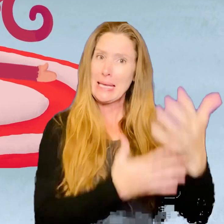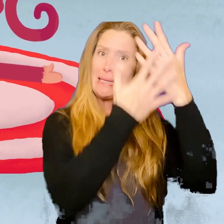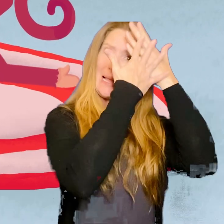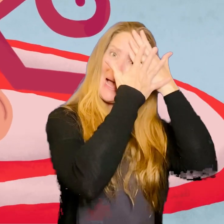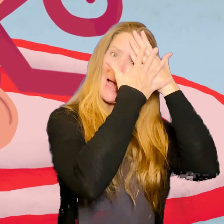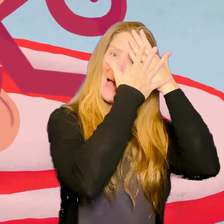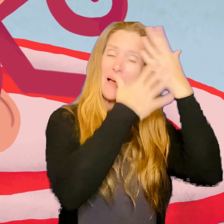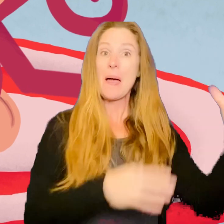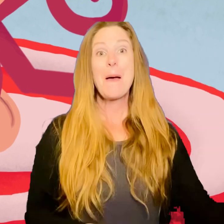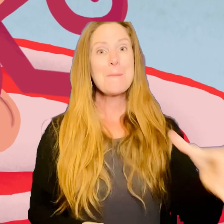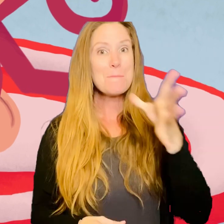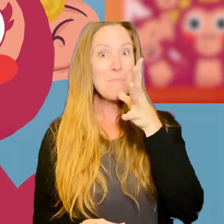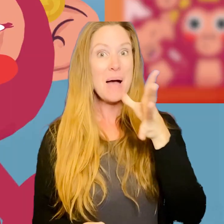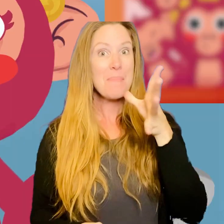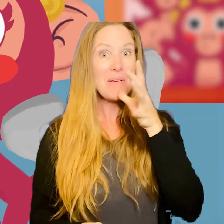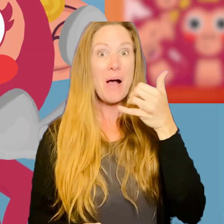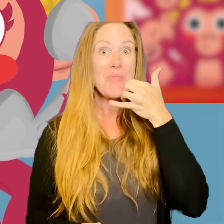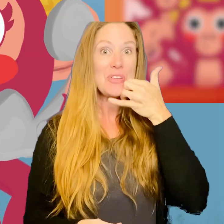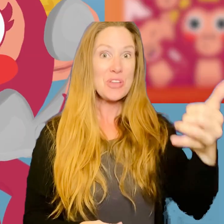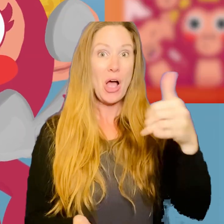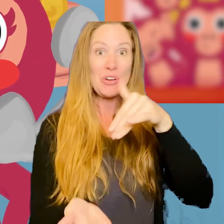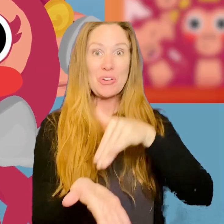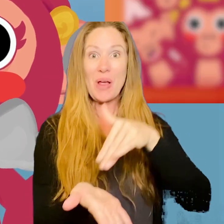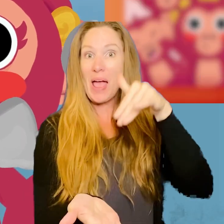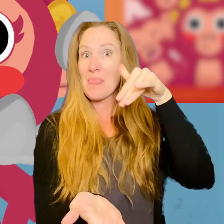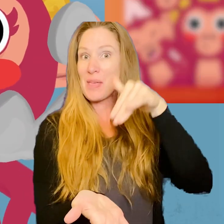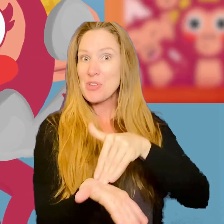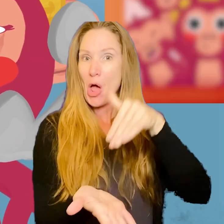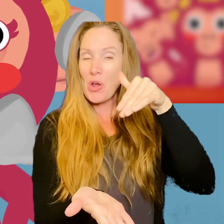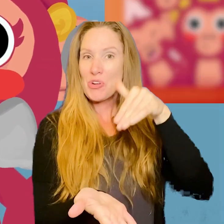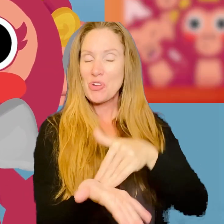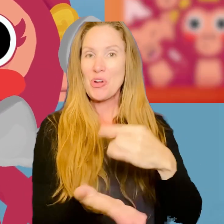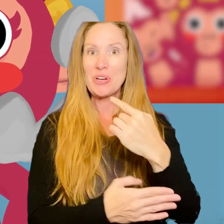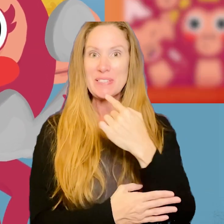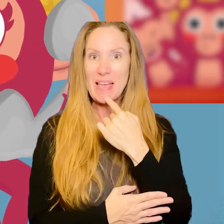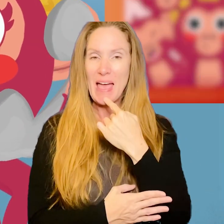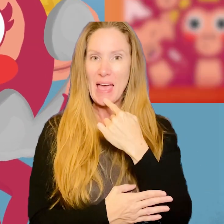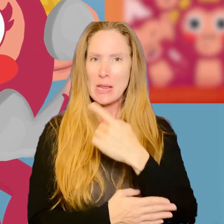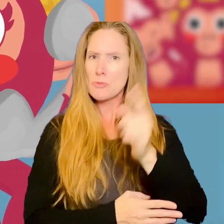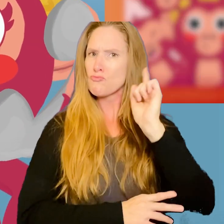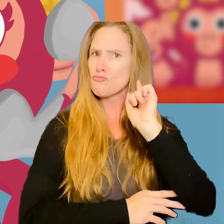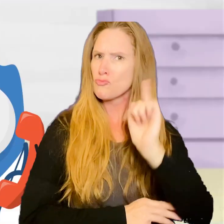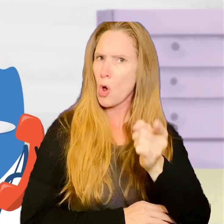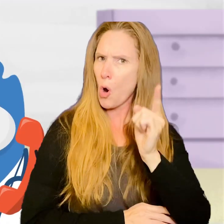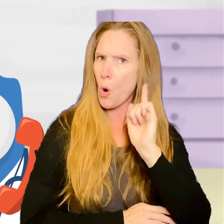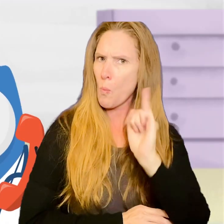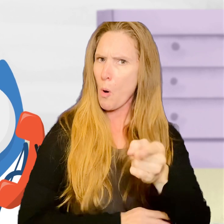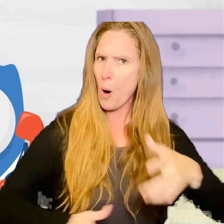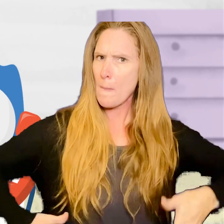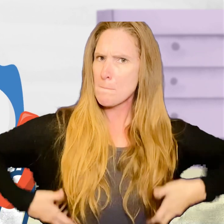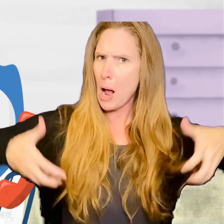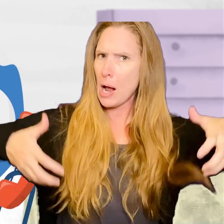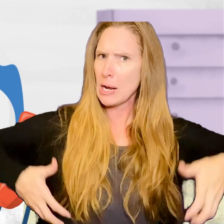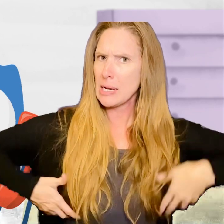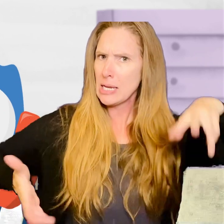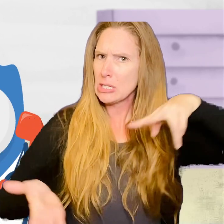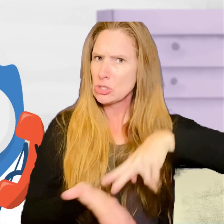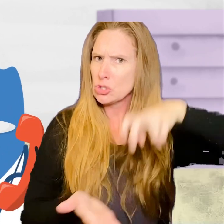his head Mama called the doctor and the doctor said No more monkeys